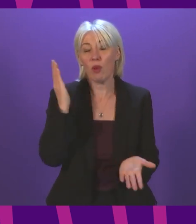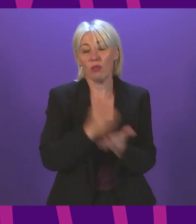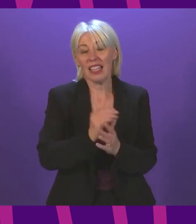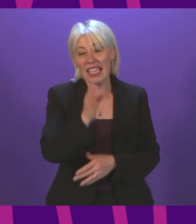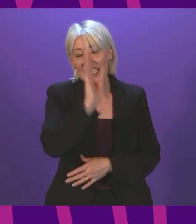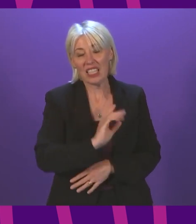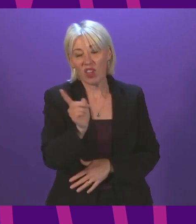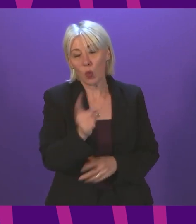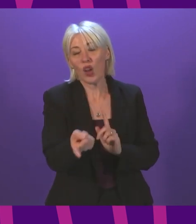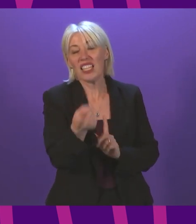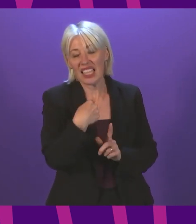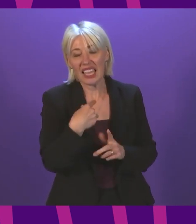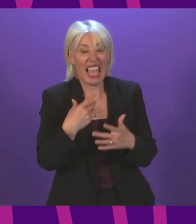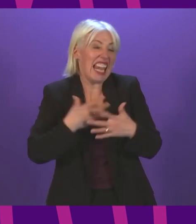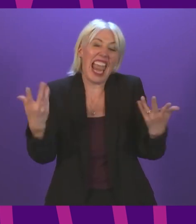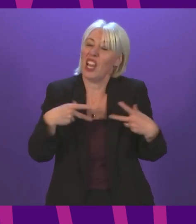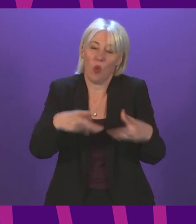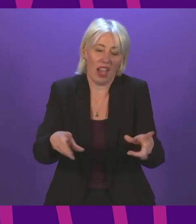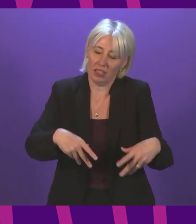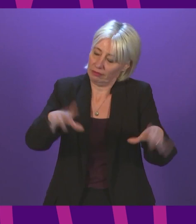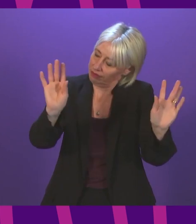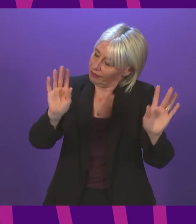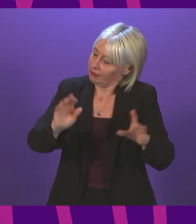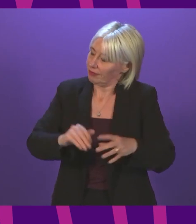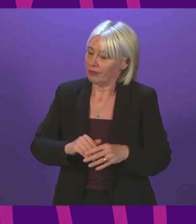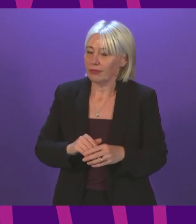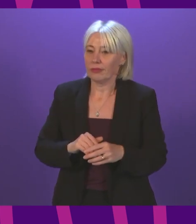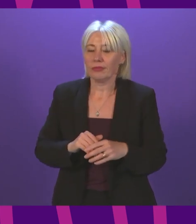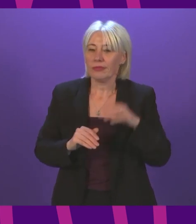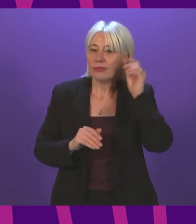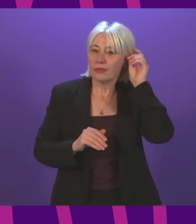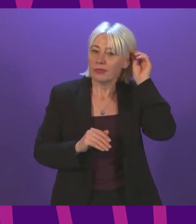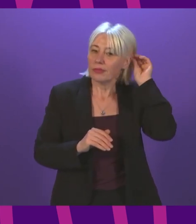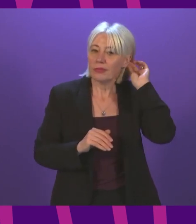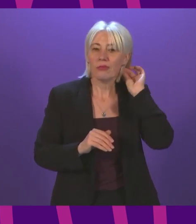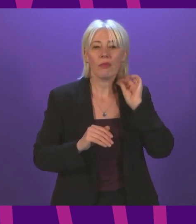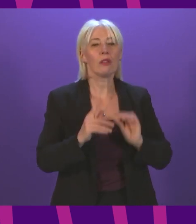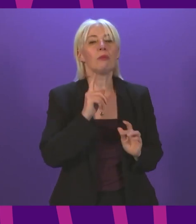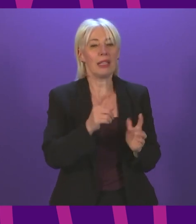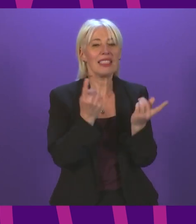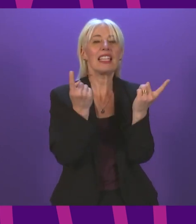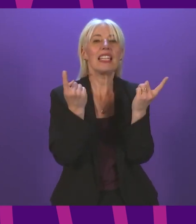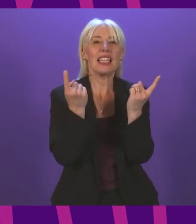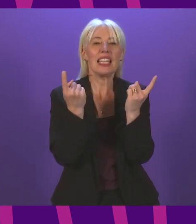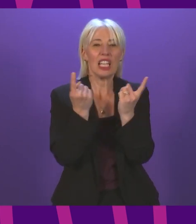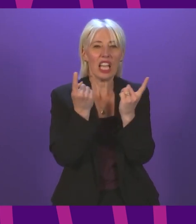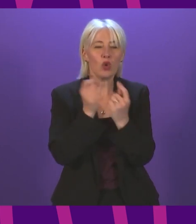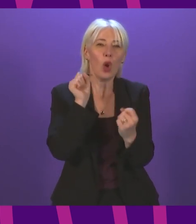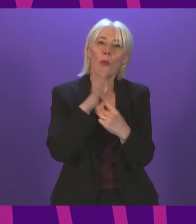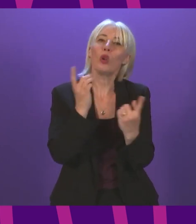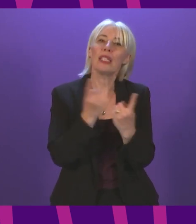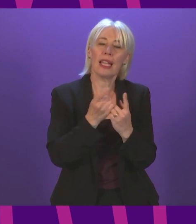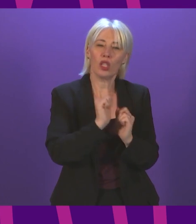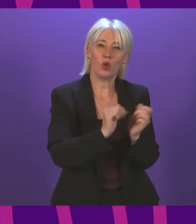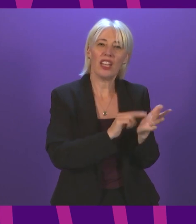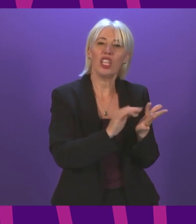in any way, shape or form. On the issue, on the issue, very important issue of